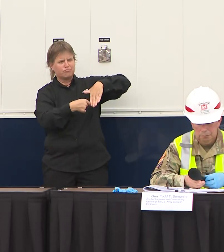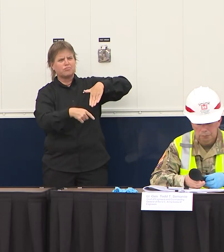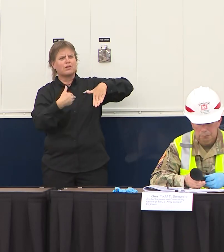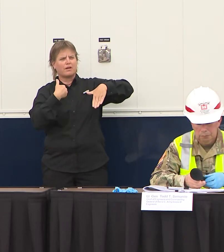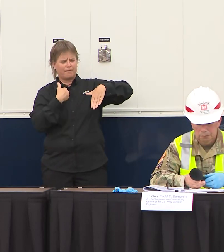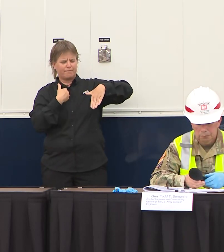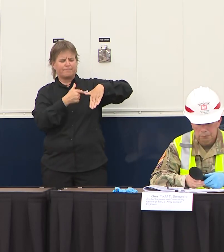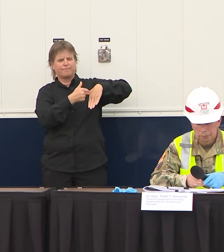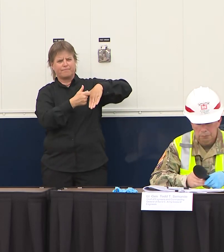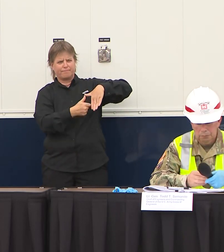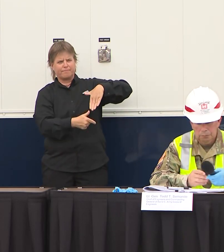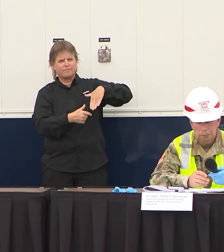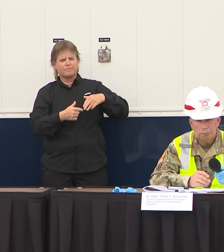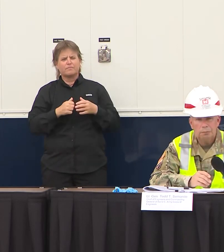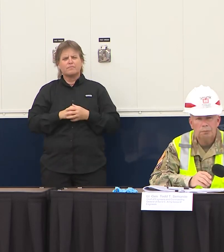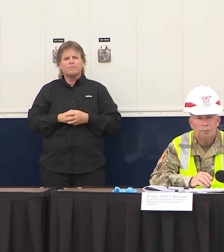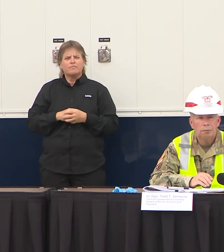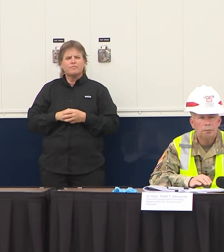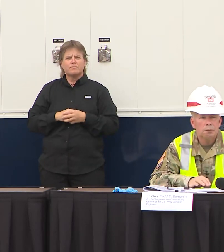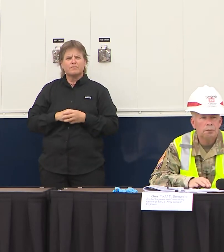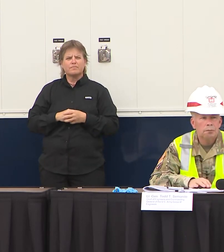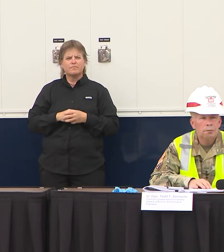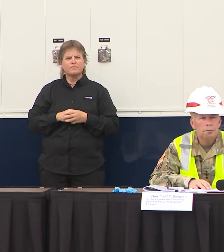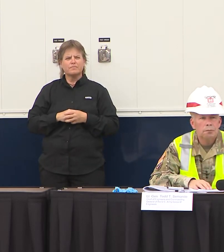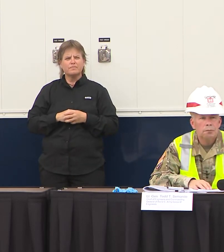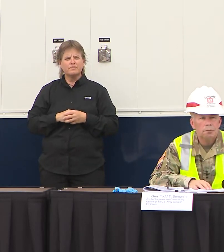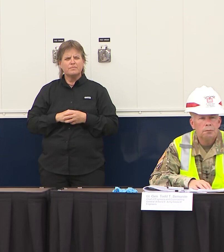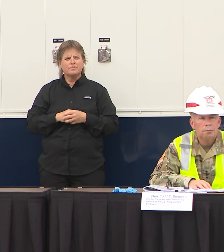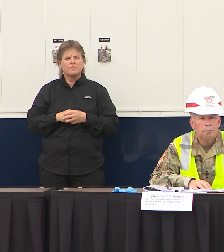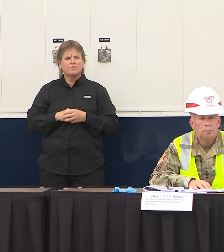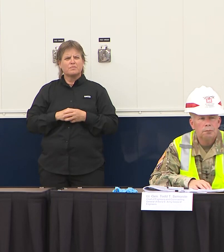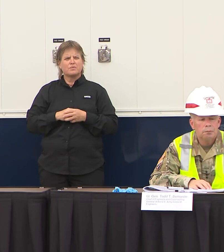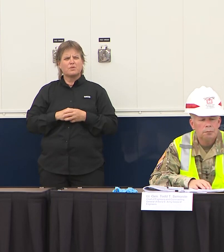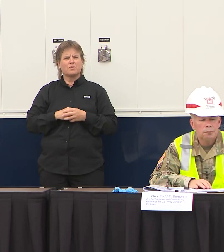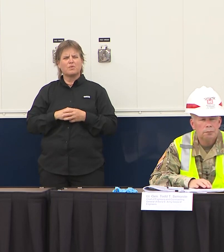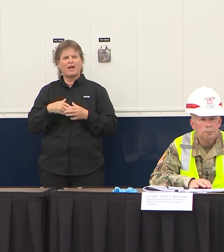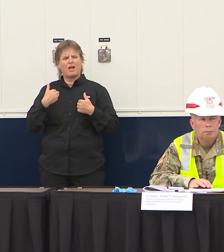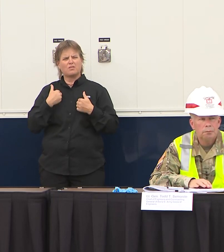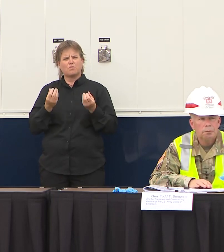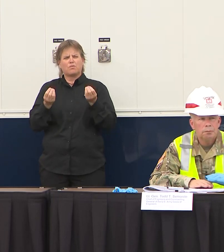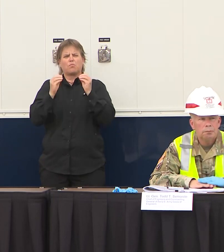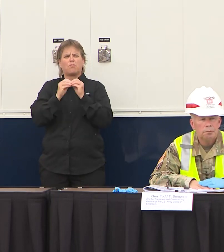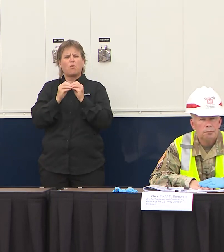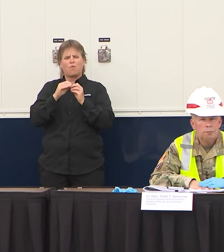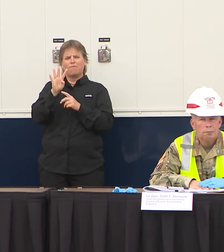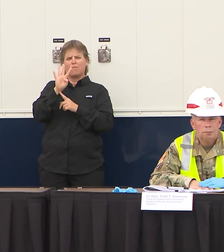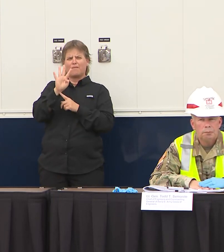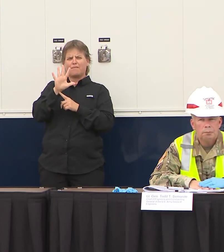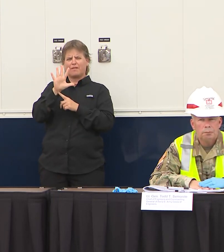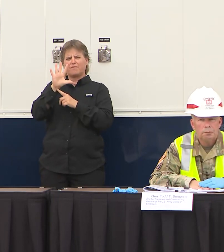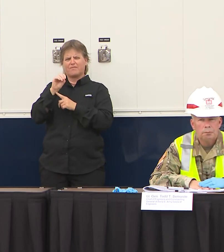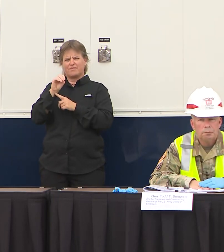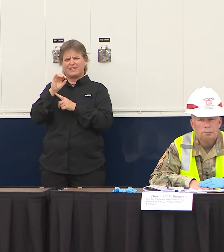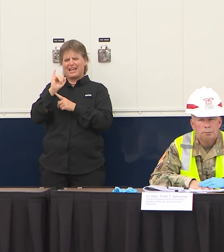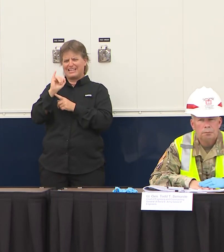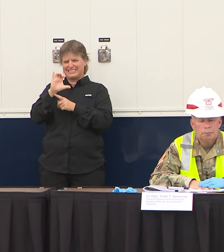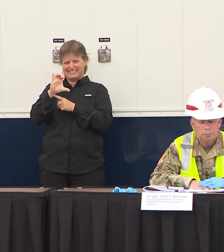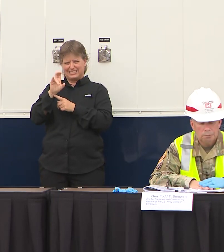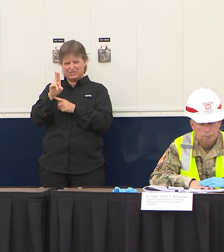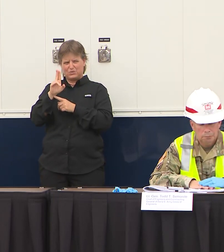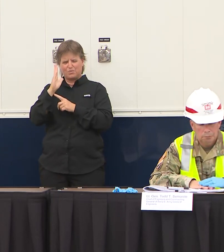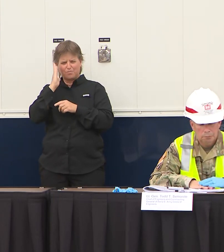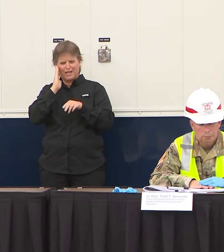hospital beds and almost a hundred and actually more than 150 ICU beds 451 nurses